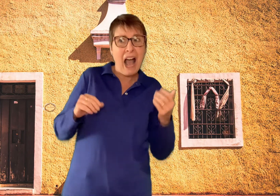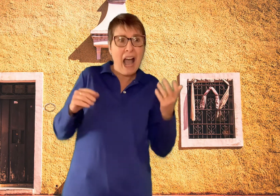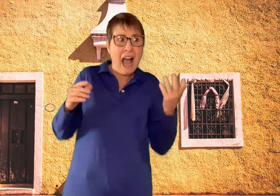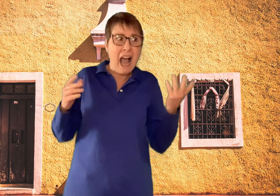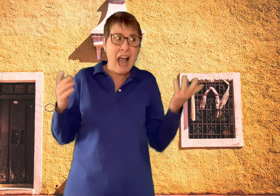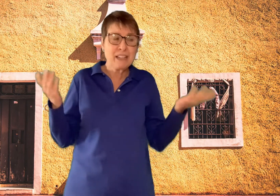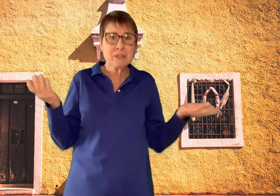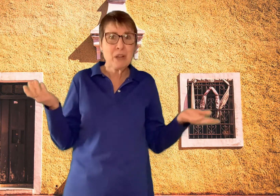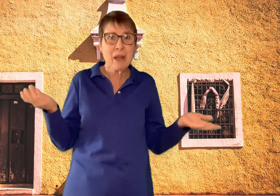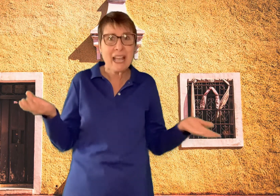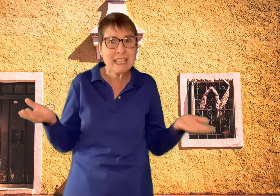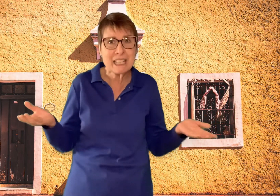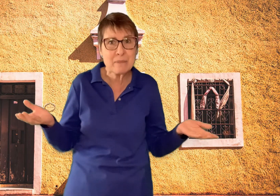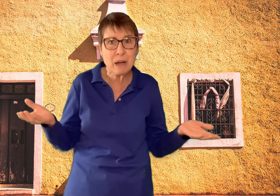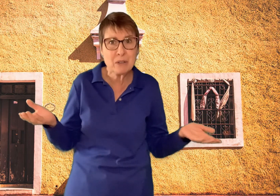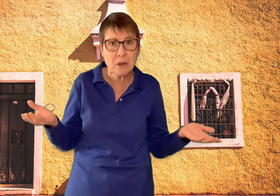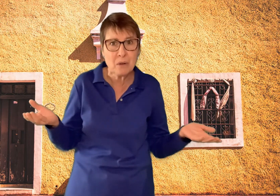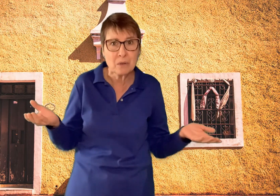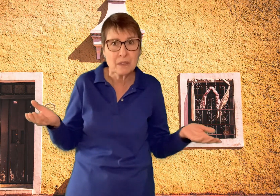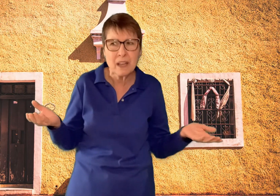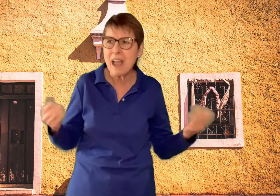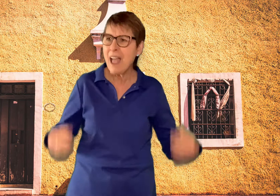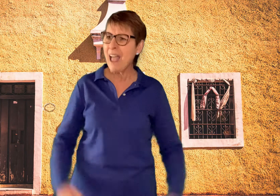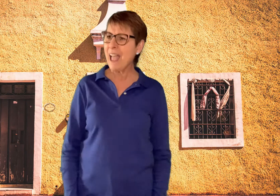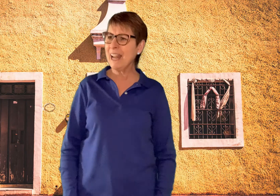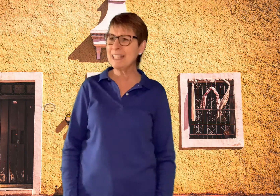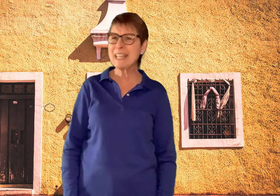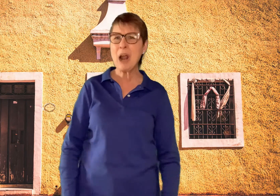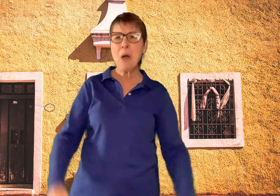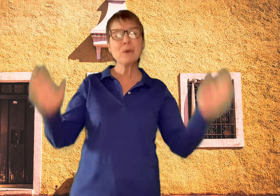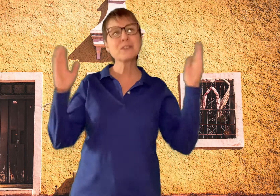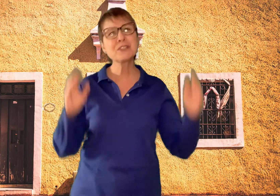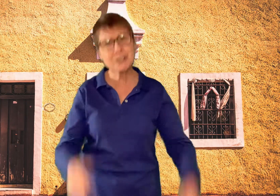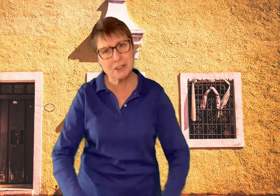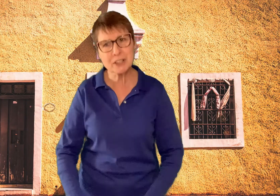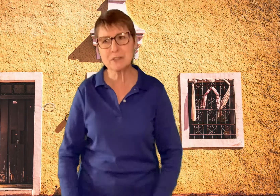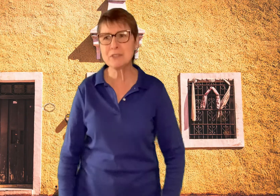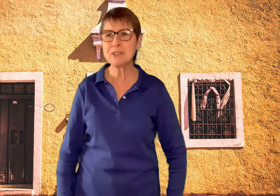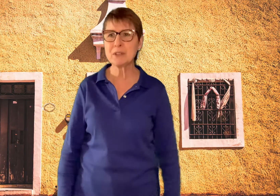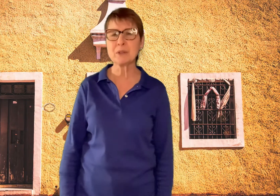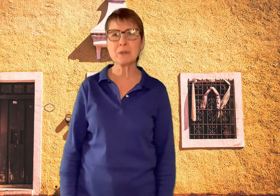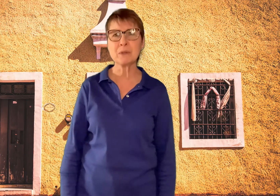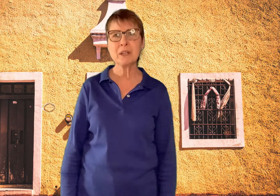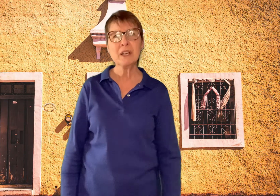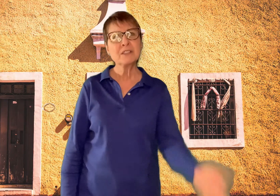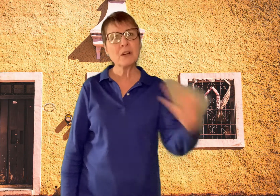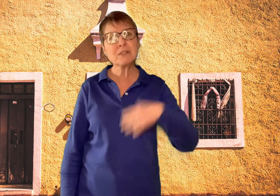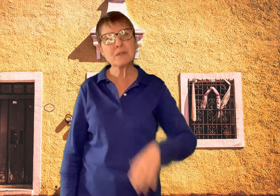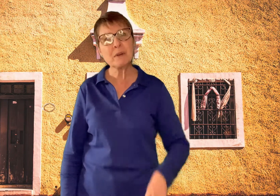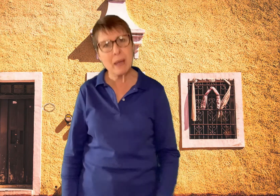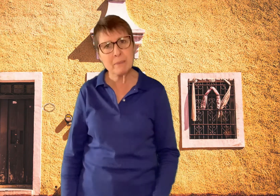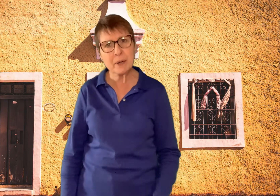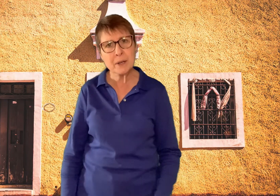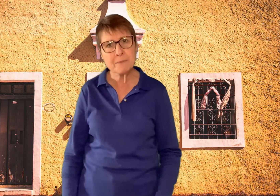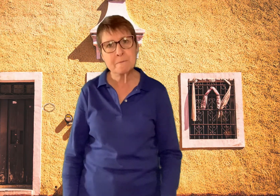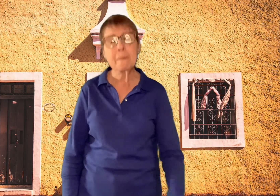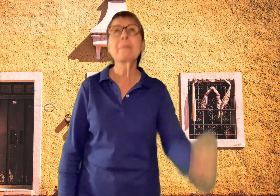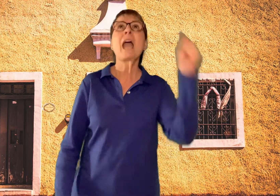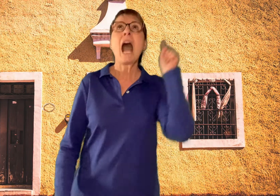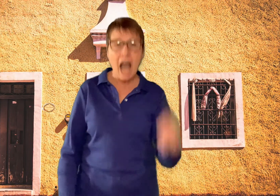I don't know anything about gold. And he said, oh, sure you do. Don't you remember? I